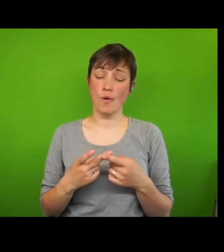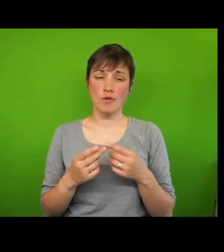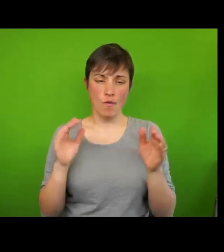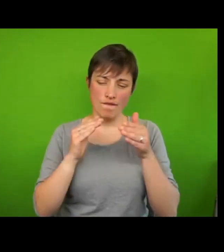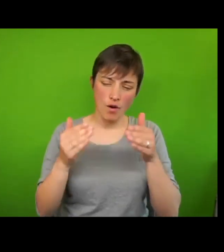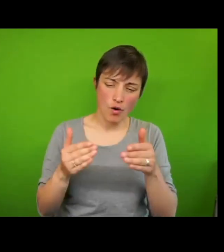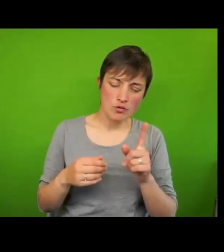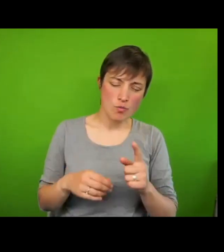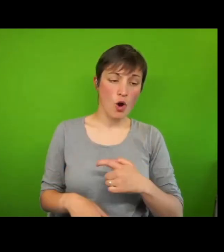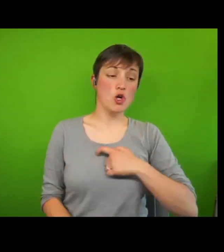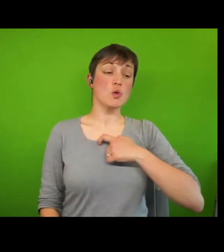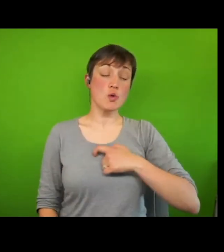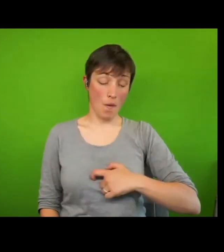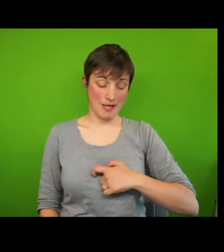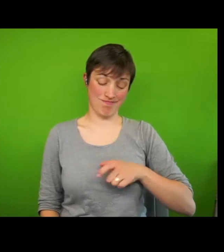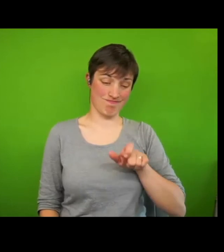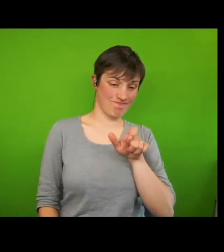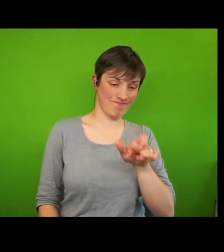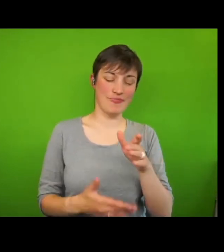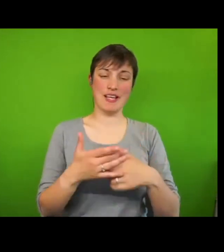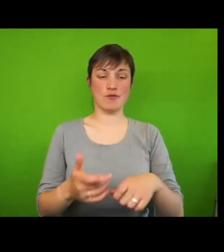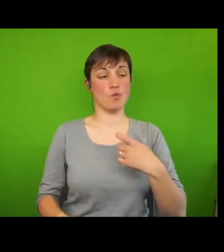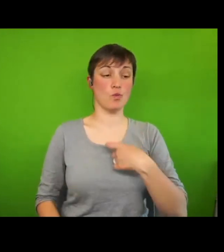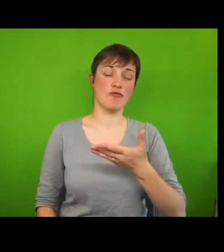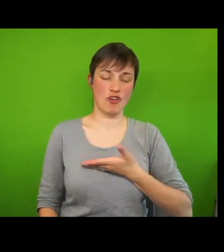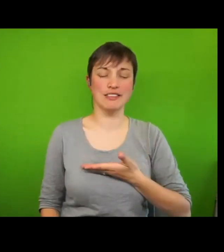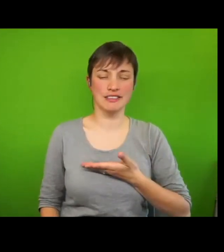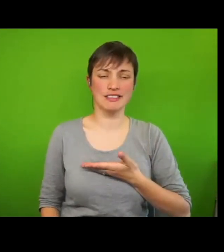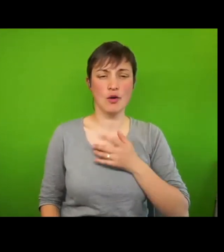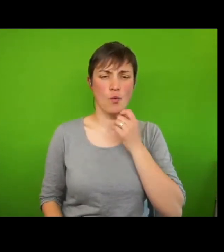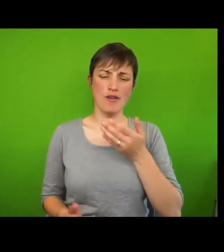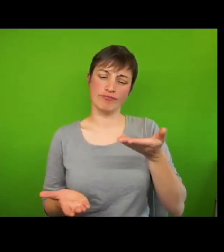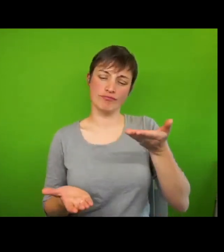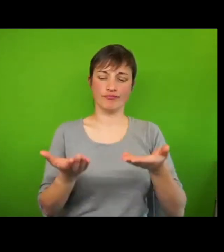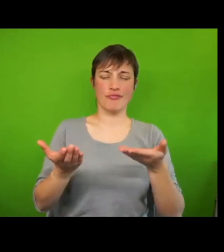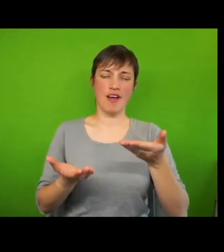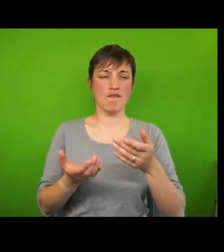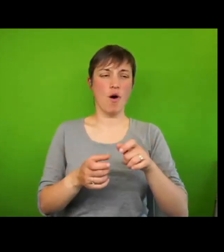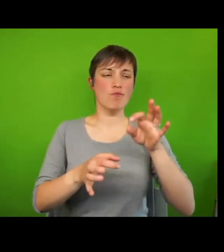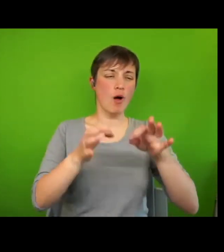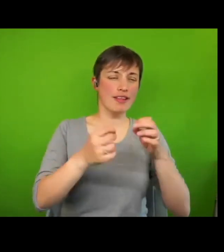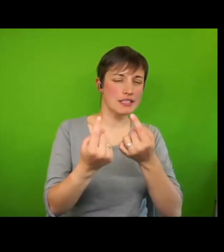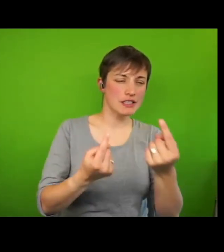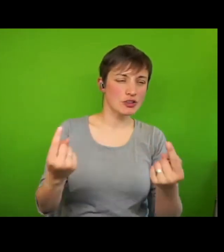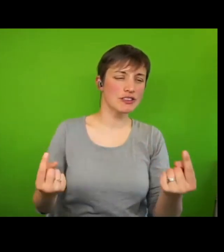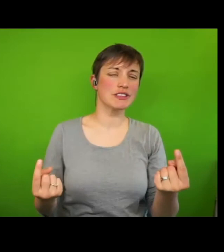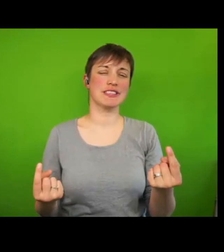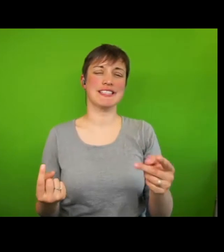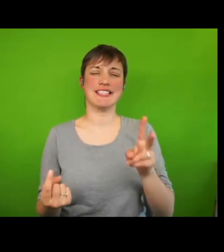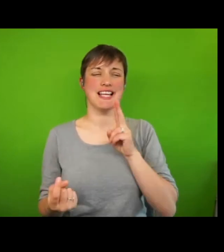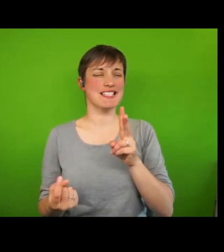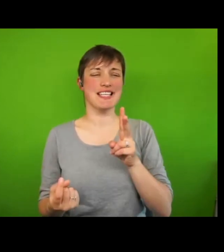rights might help counteract some of the resistance among some politicians and others who see it as unduly